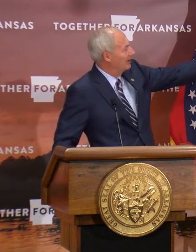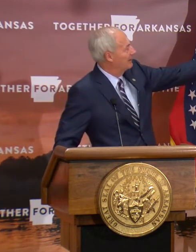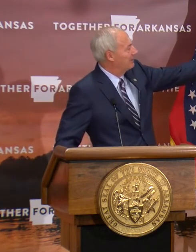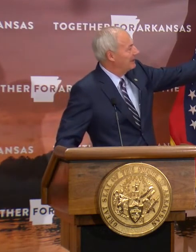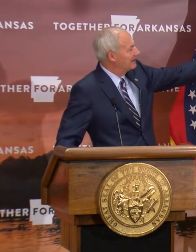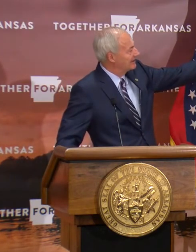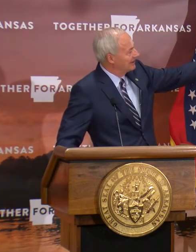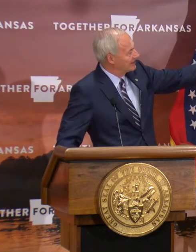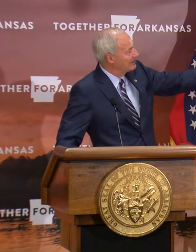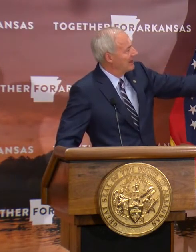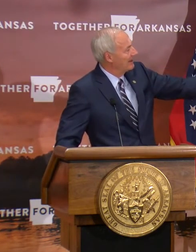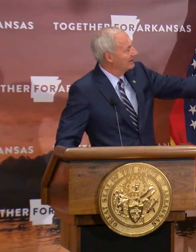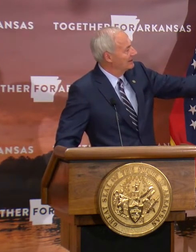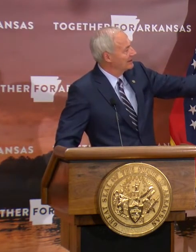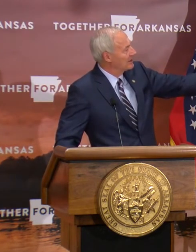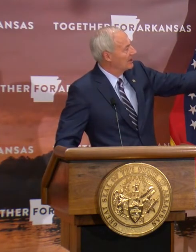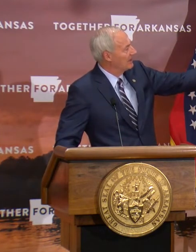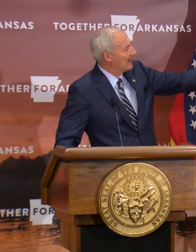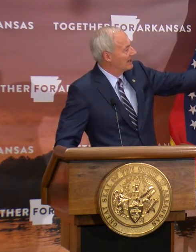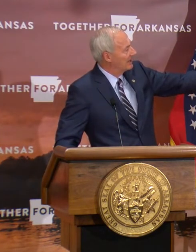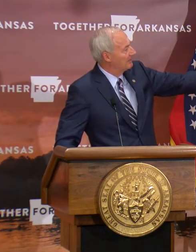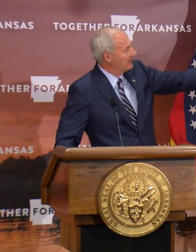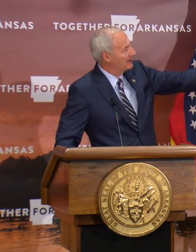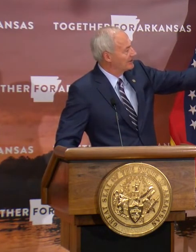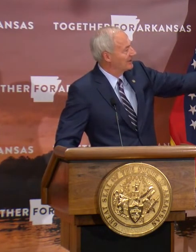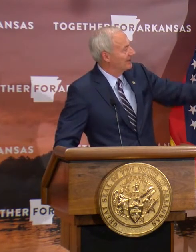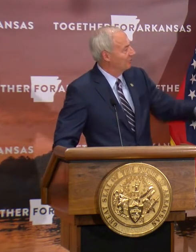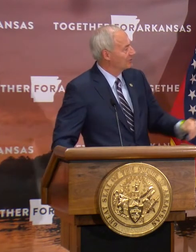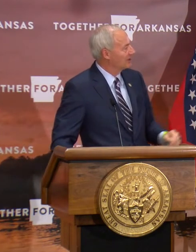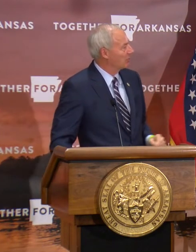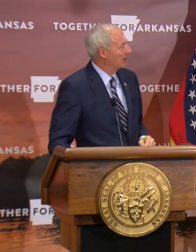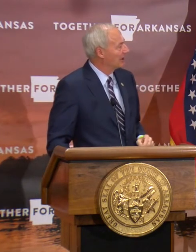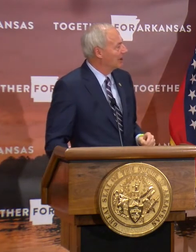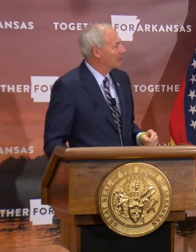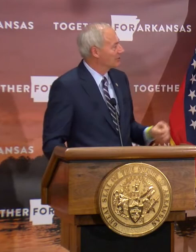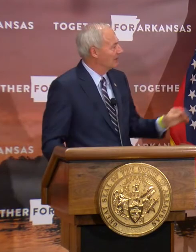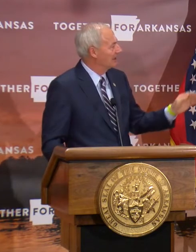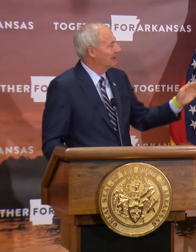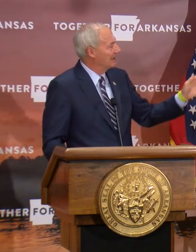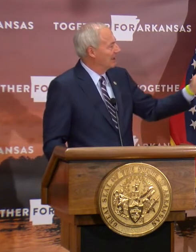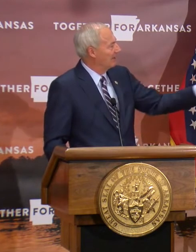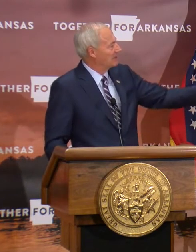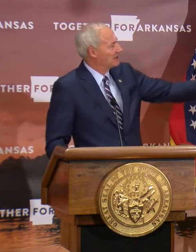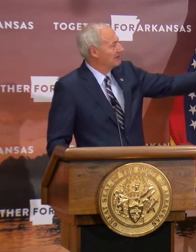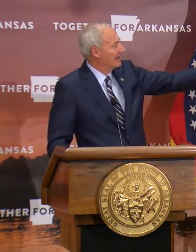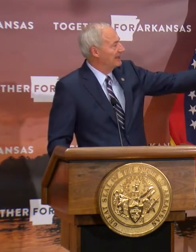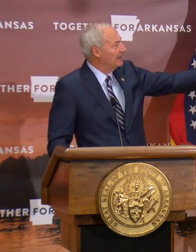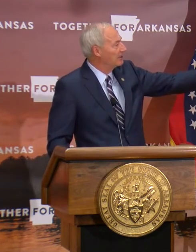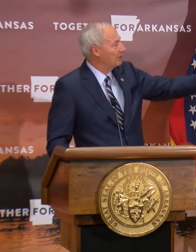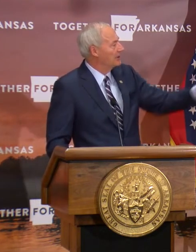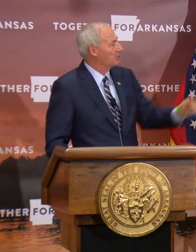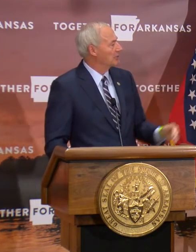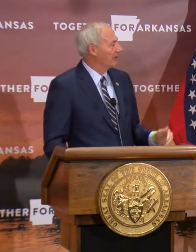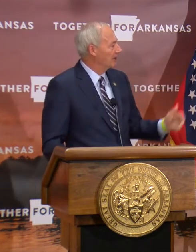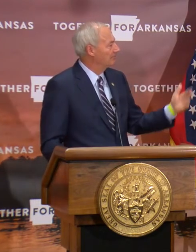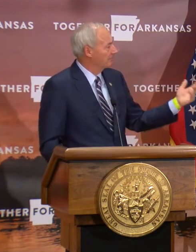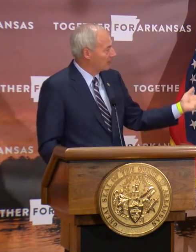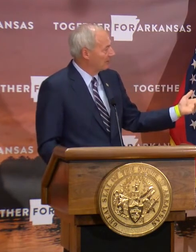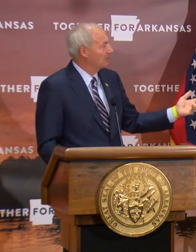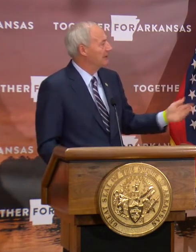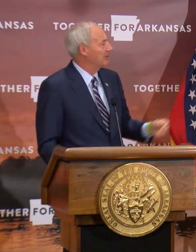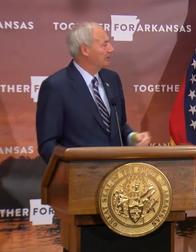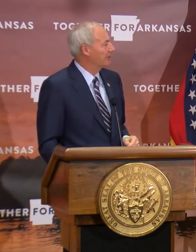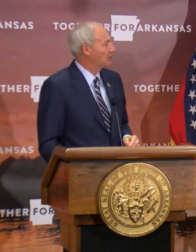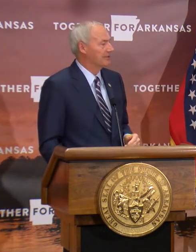you know, it peaked, it's down, it's gone back up, and it's, we'll see where it goes. But, obviously, that increase was from